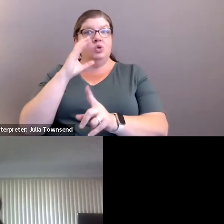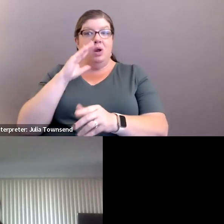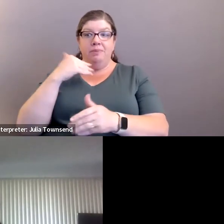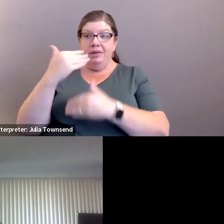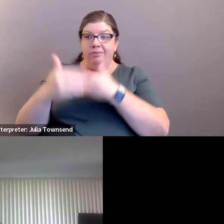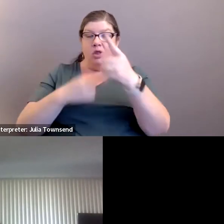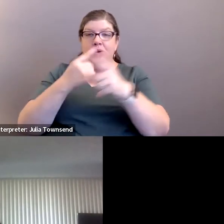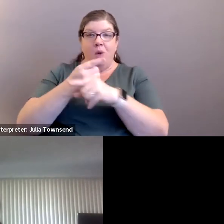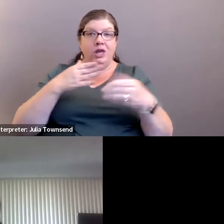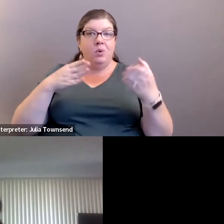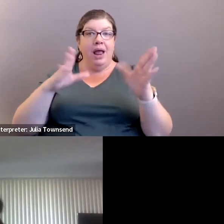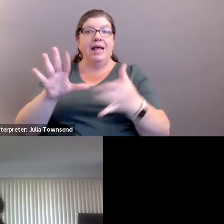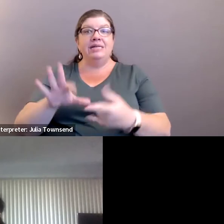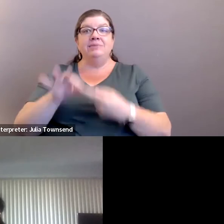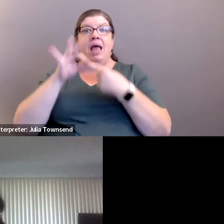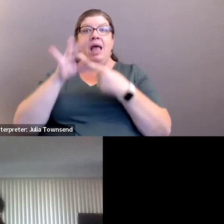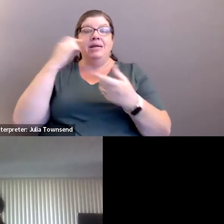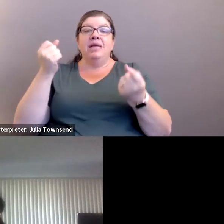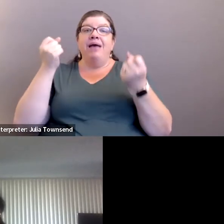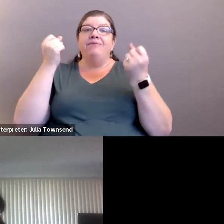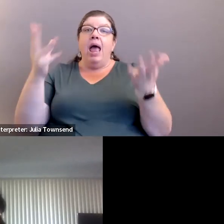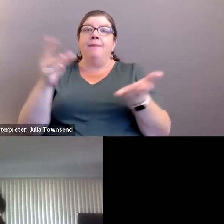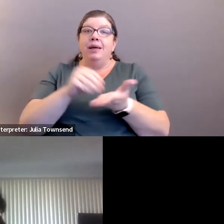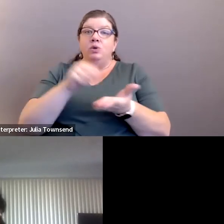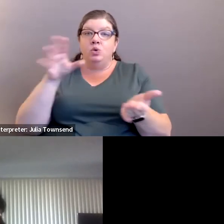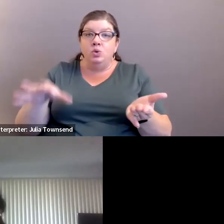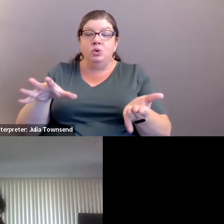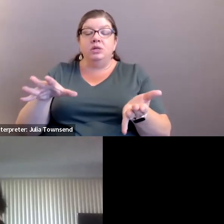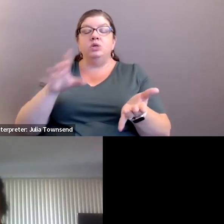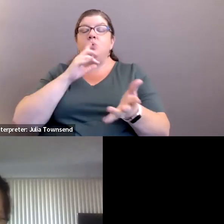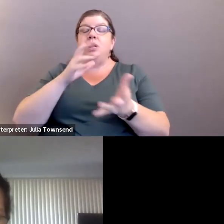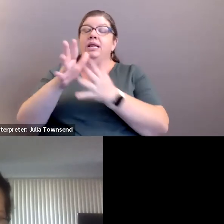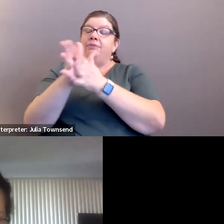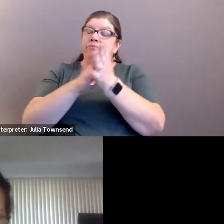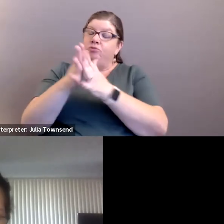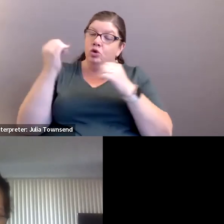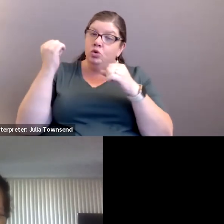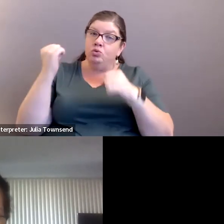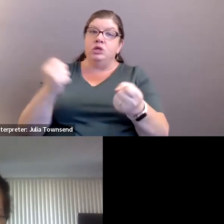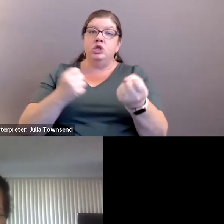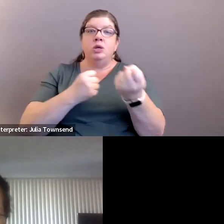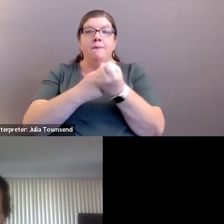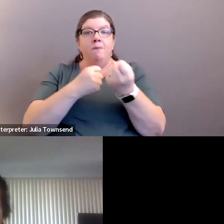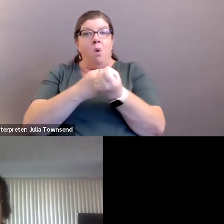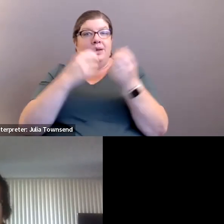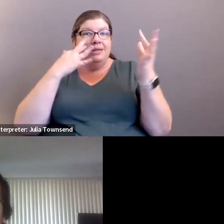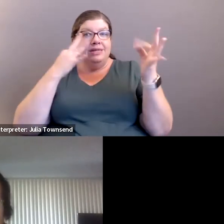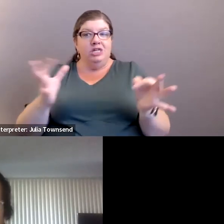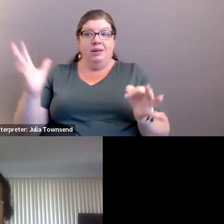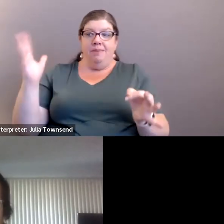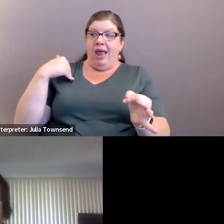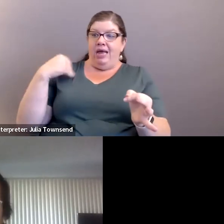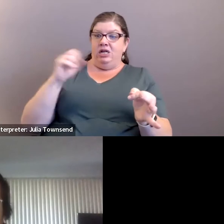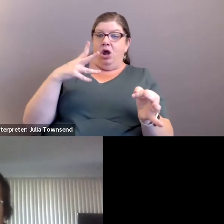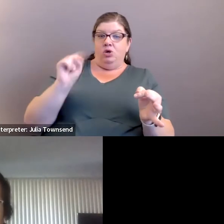to be a step in the right direction, especially because of how many students so enthusiastically supported the decision back in October, and how many students from